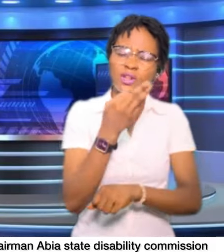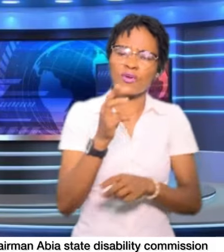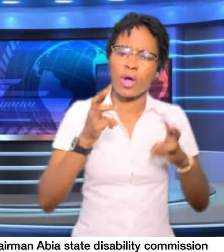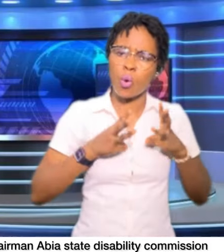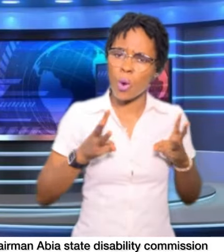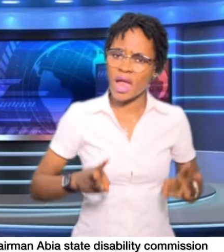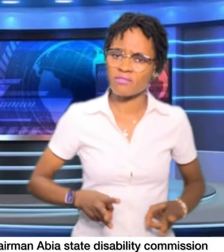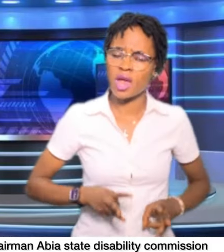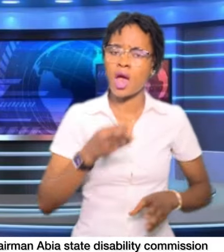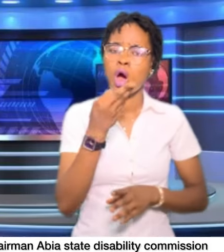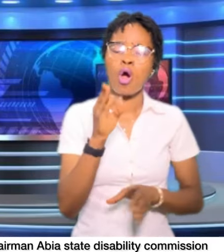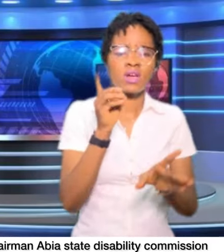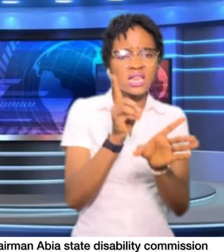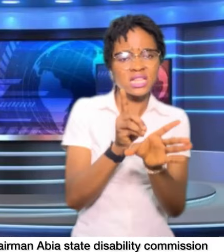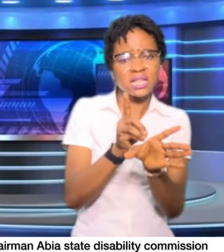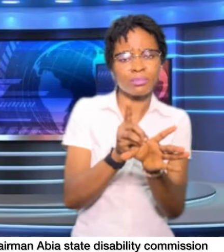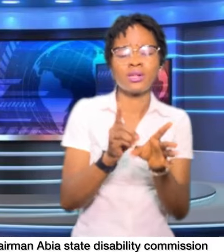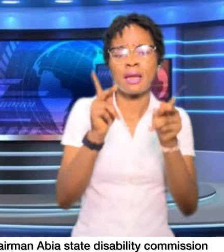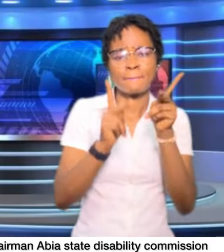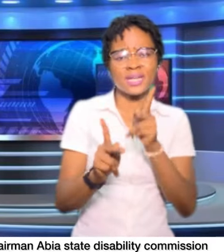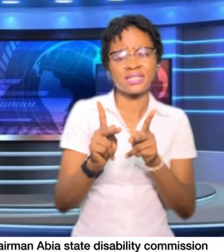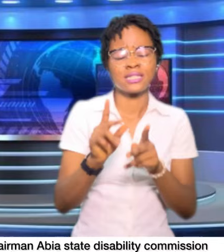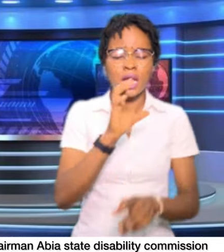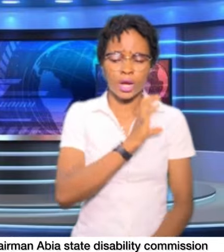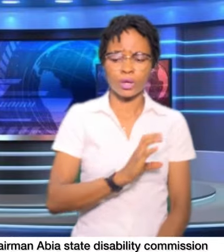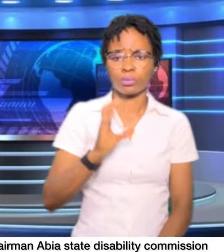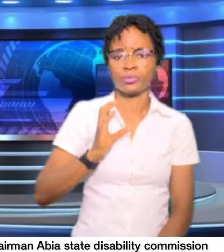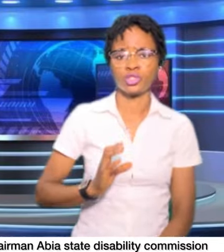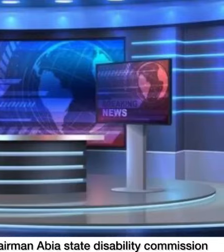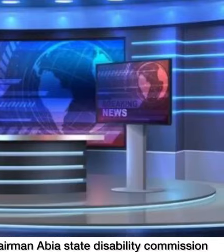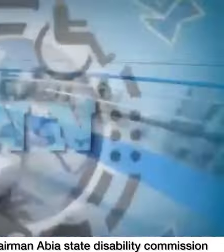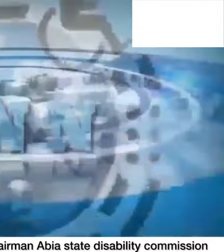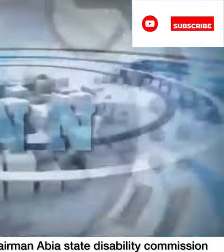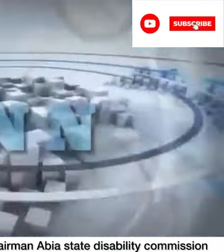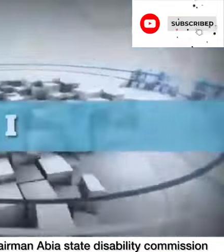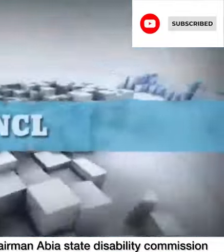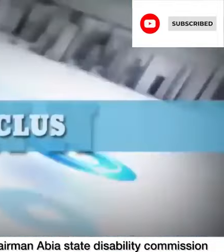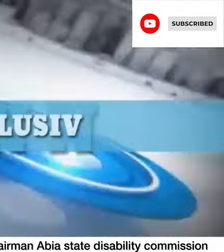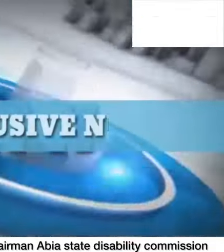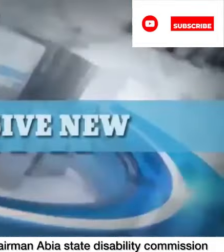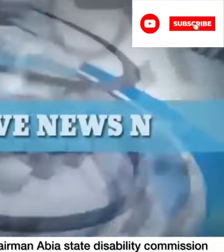Welfare of Disabled Persons Commission. Thank you.